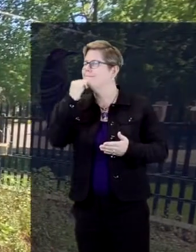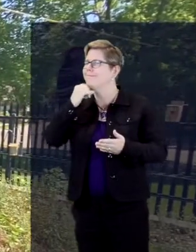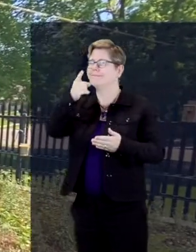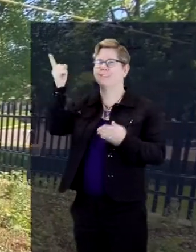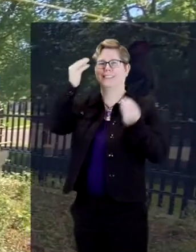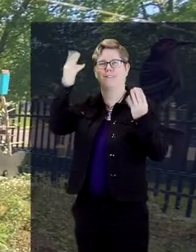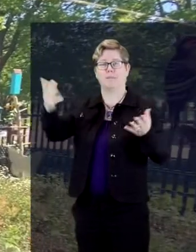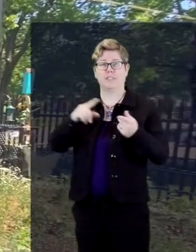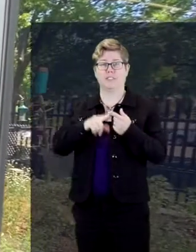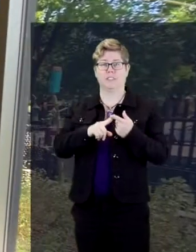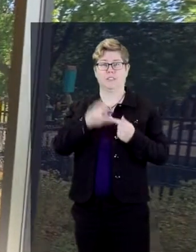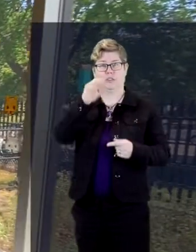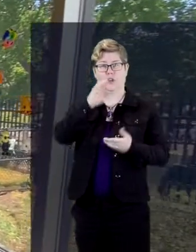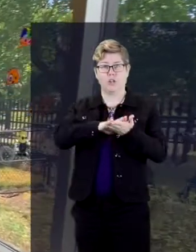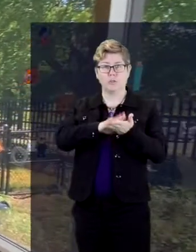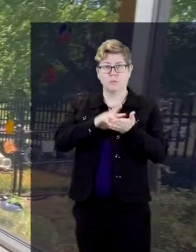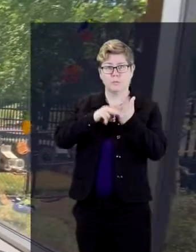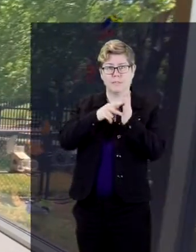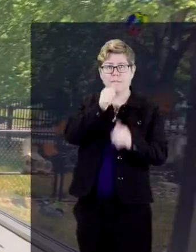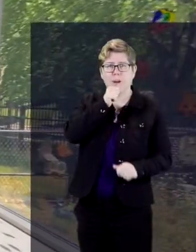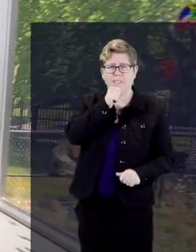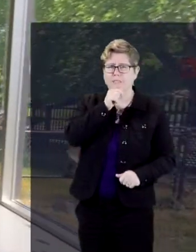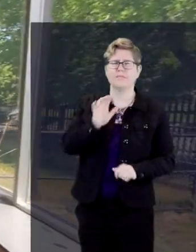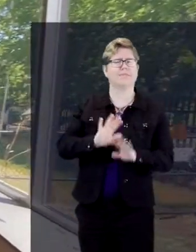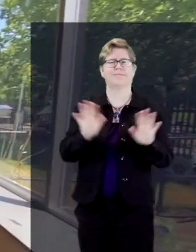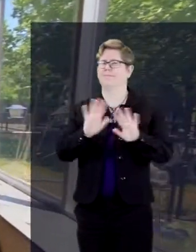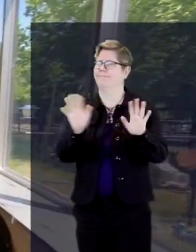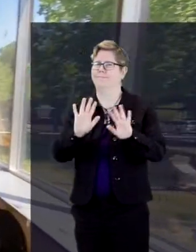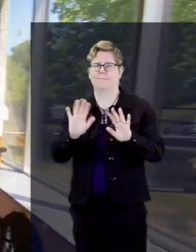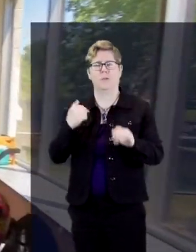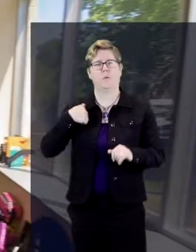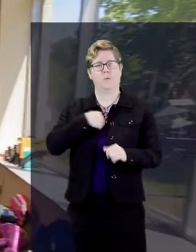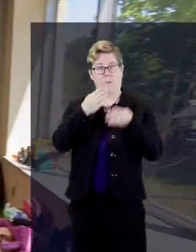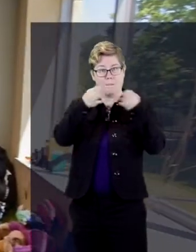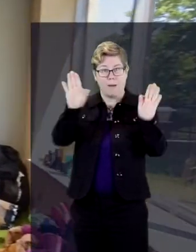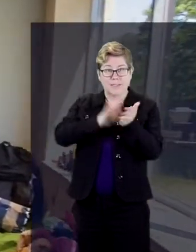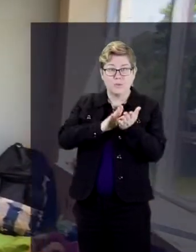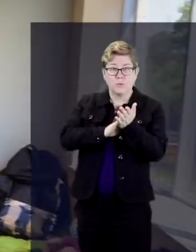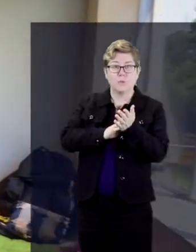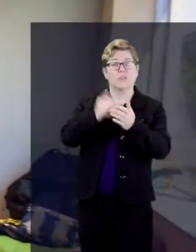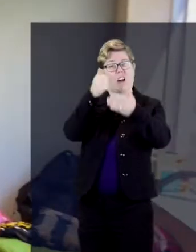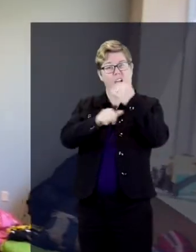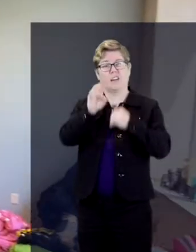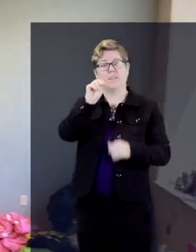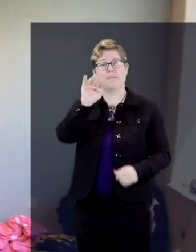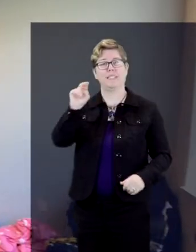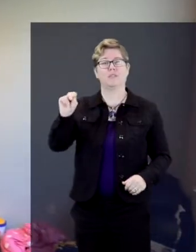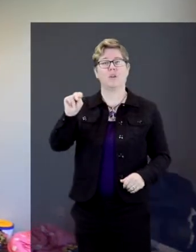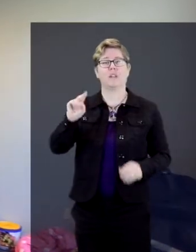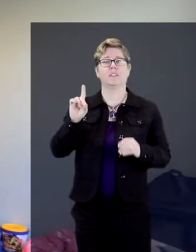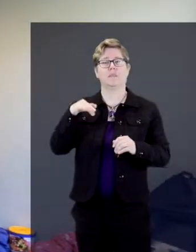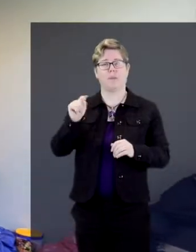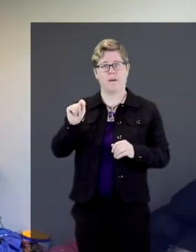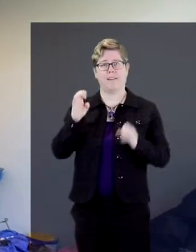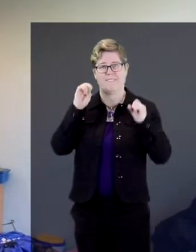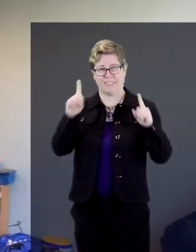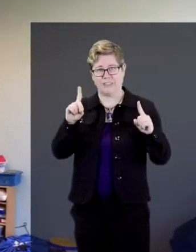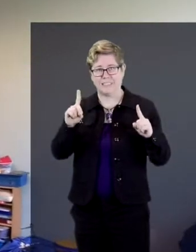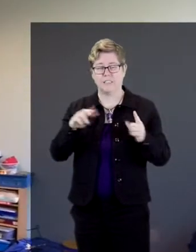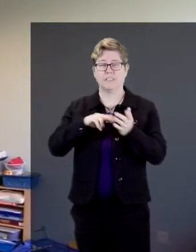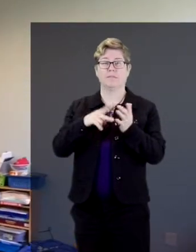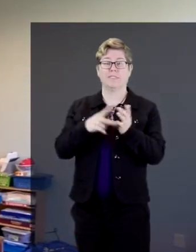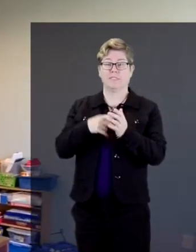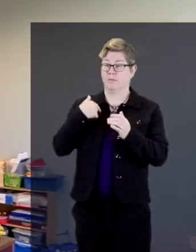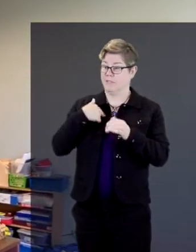Some of the myths are that we are a private school but we do fall under the Minnesota Department of Education